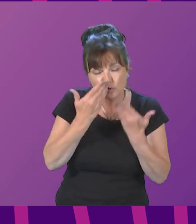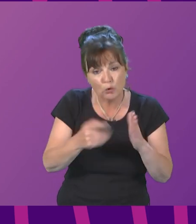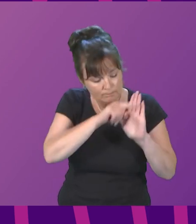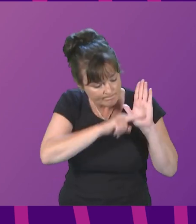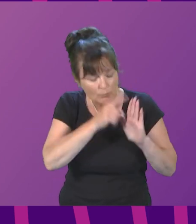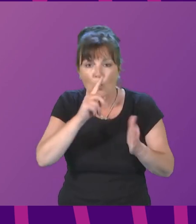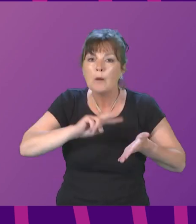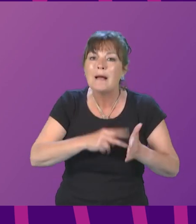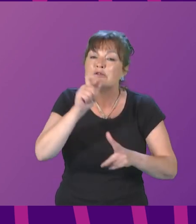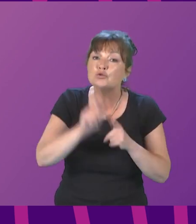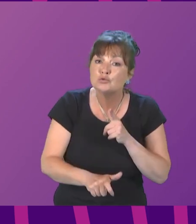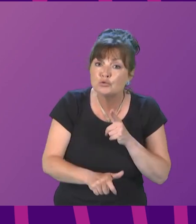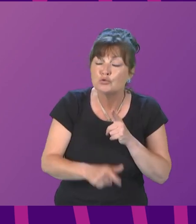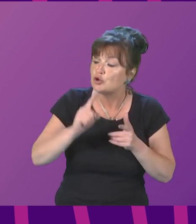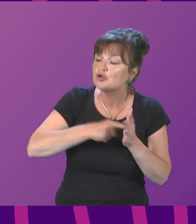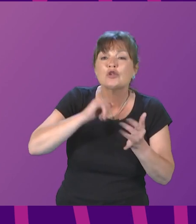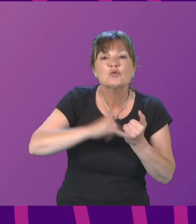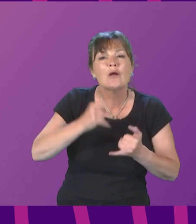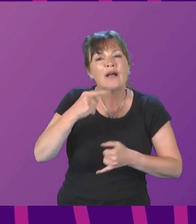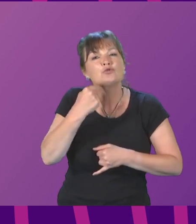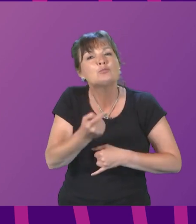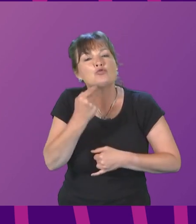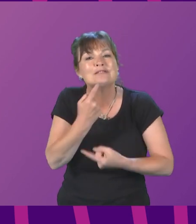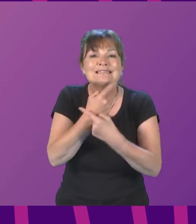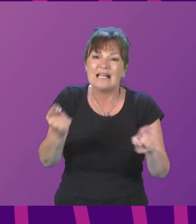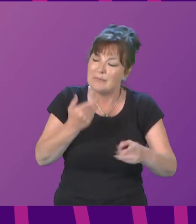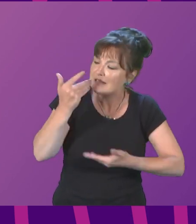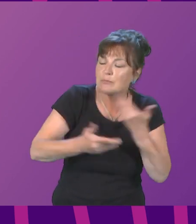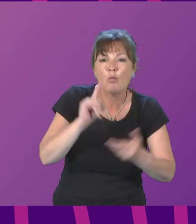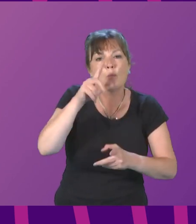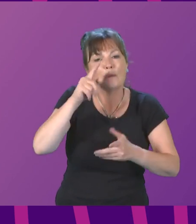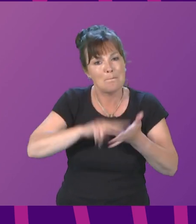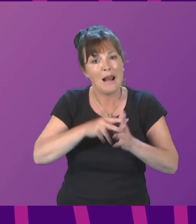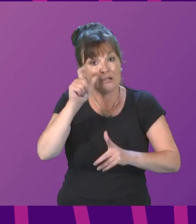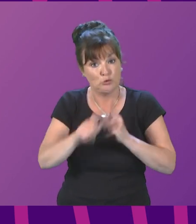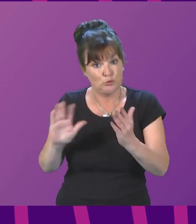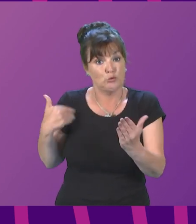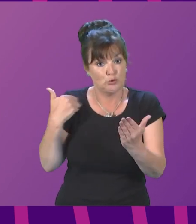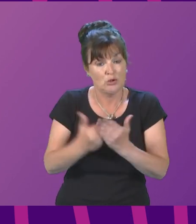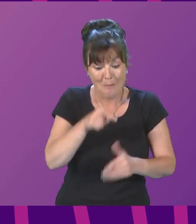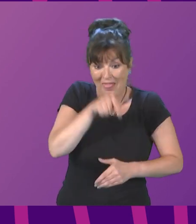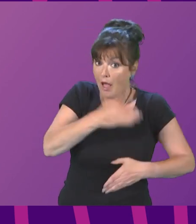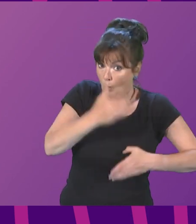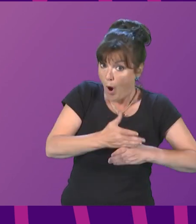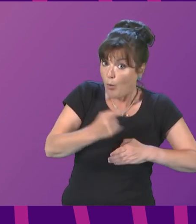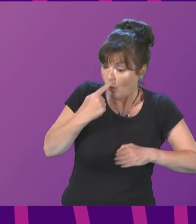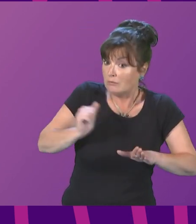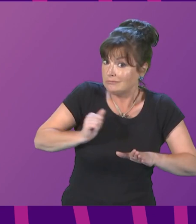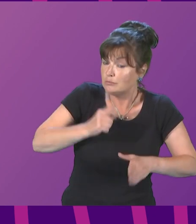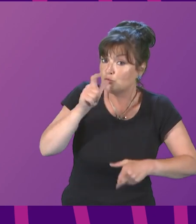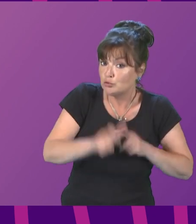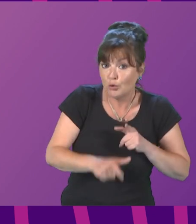budget review in a statement tomorrow. However, that work will be impacted by the fiscal plans of the UK government.